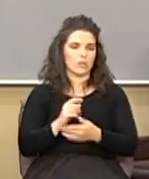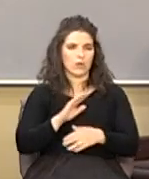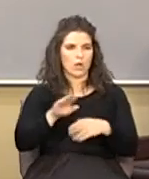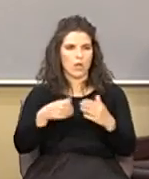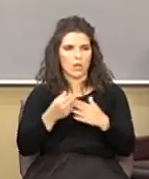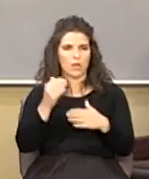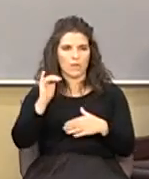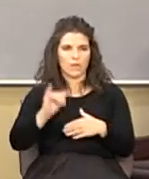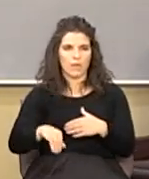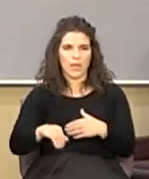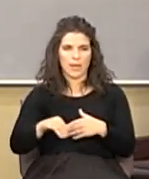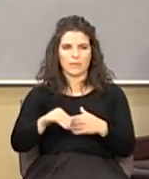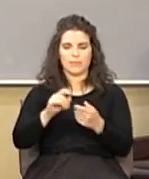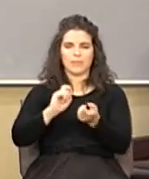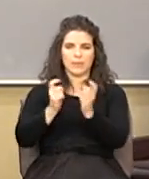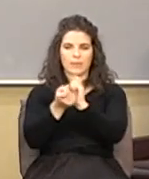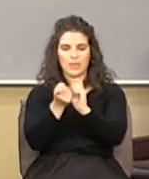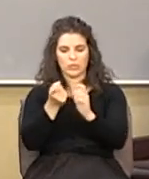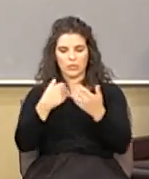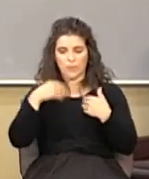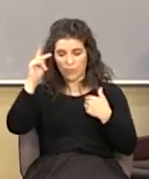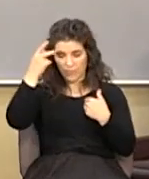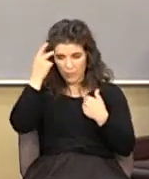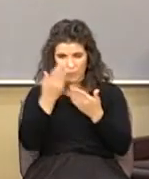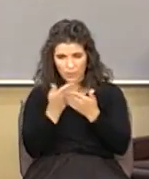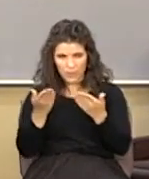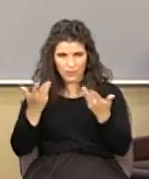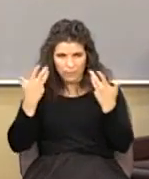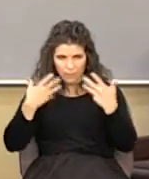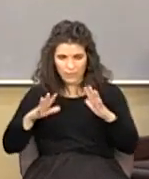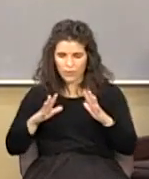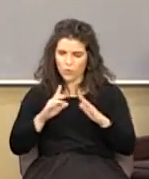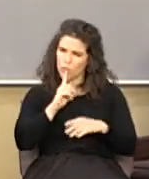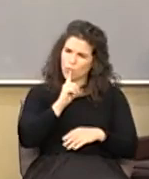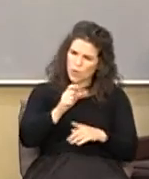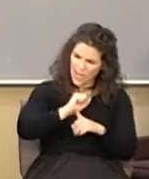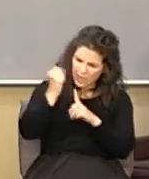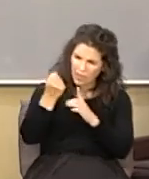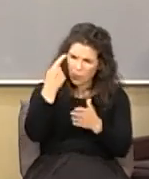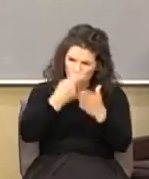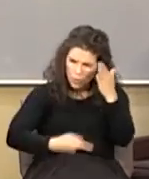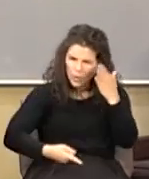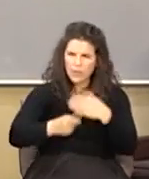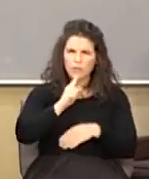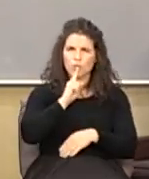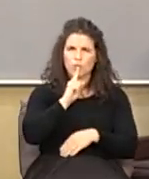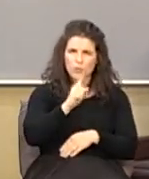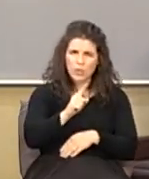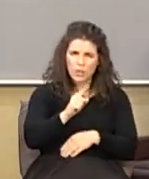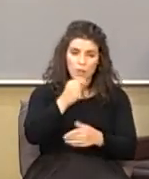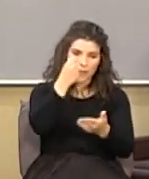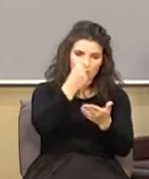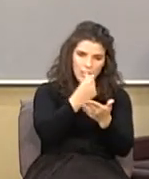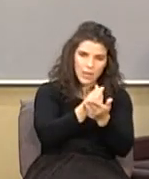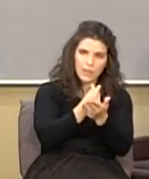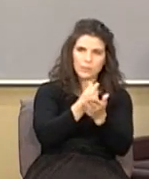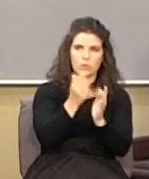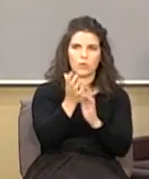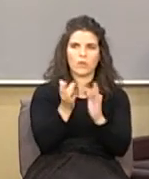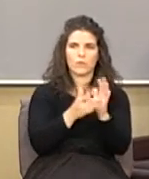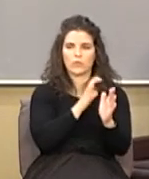to try to get their political things done listen the reality what's real is the gospel of Jesus Christ